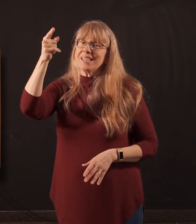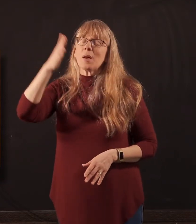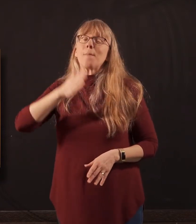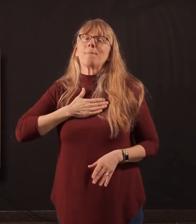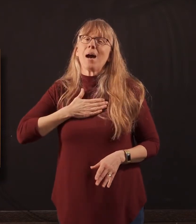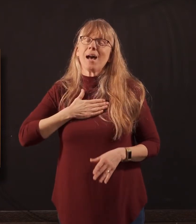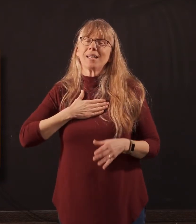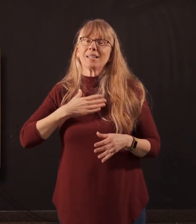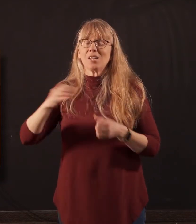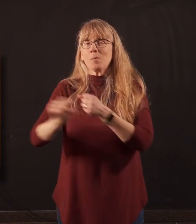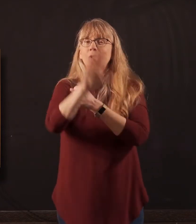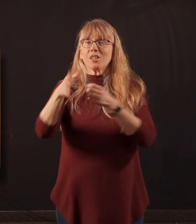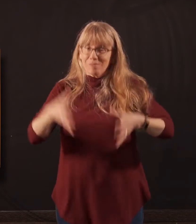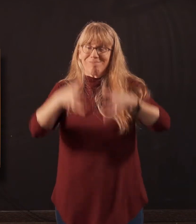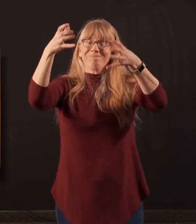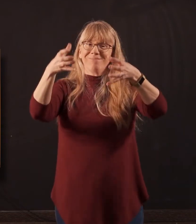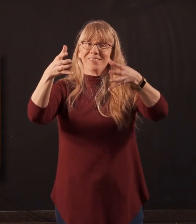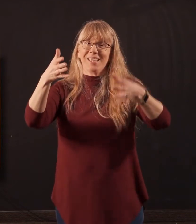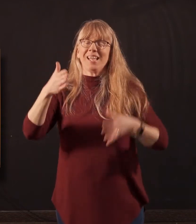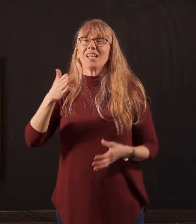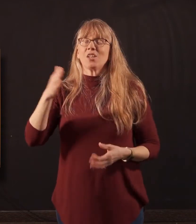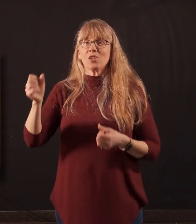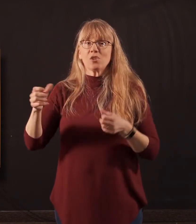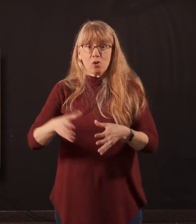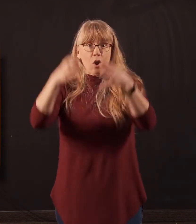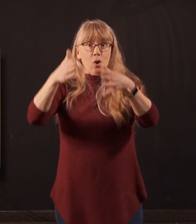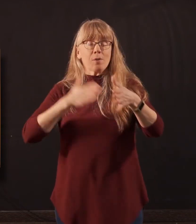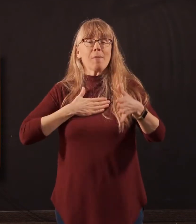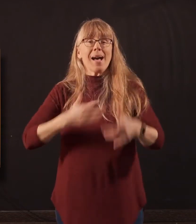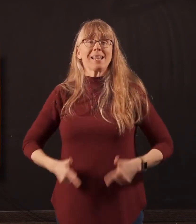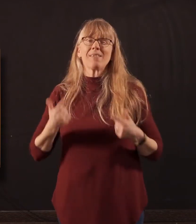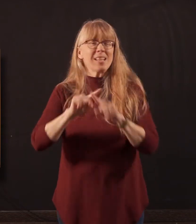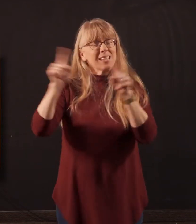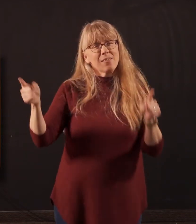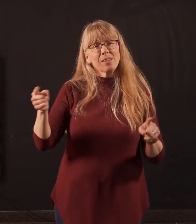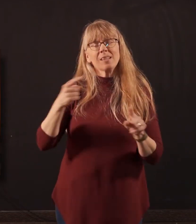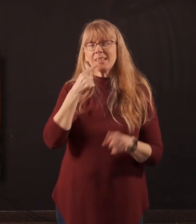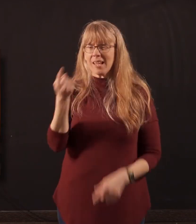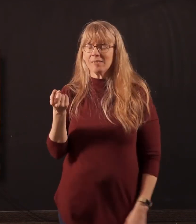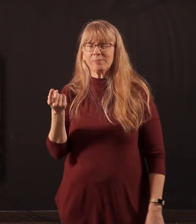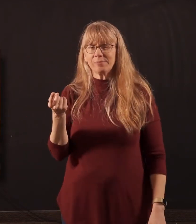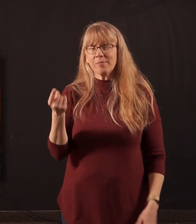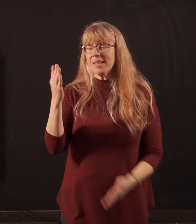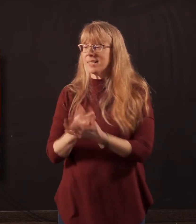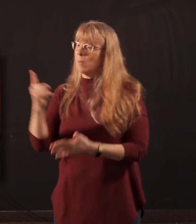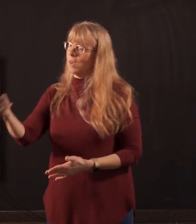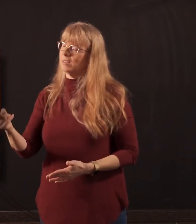stronghold. He is the stronghold of my life. It's completely different for me to say that someone is or this